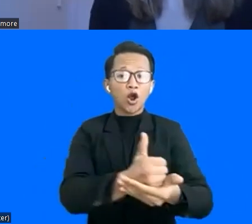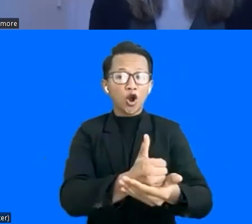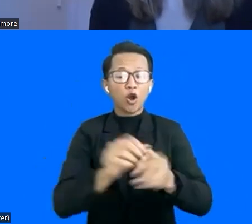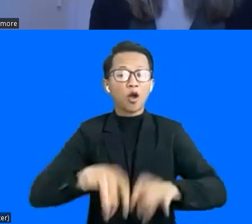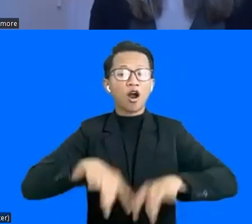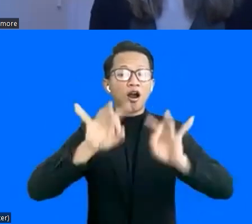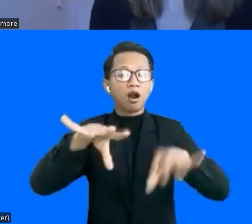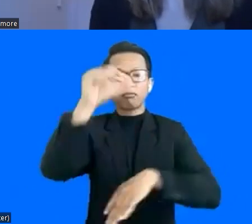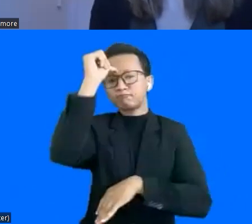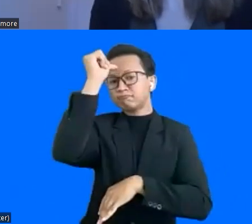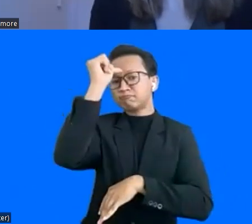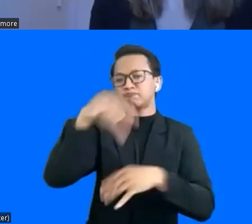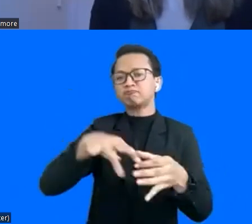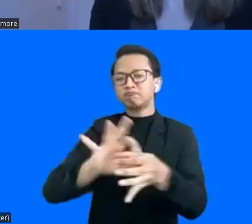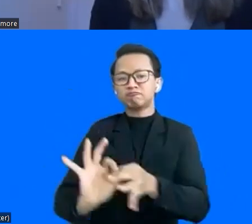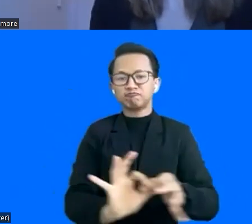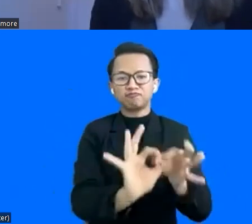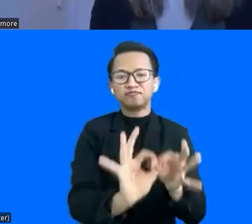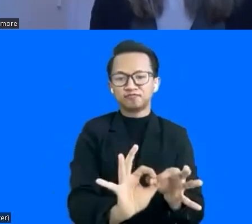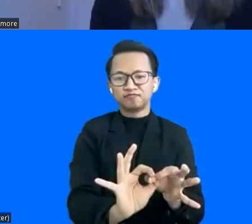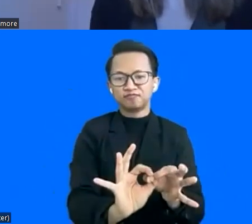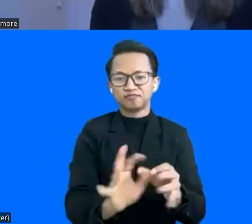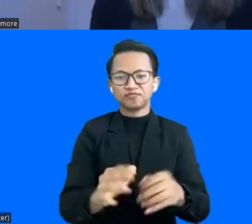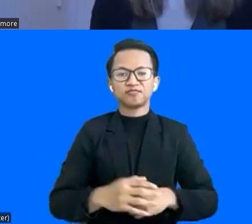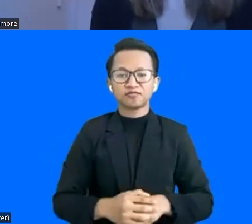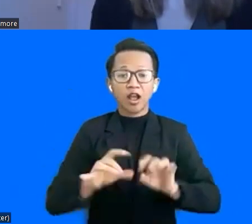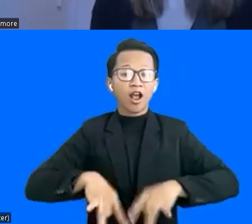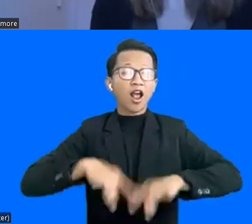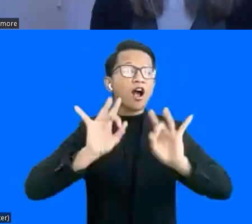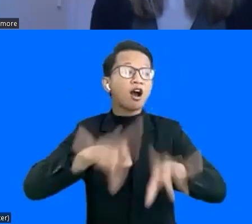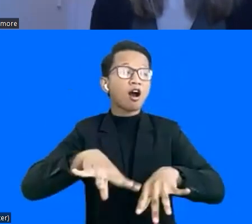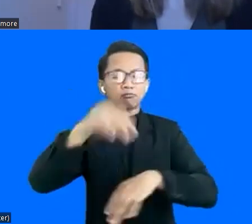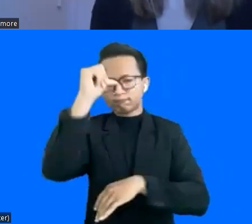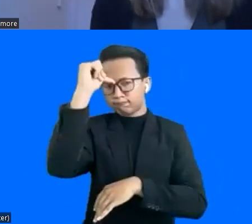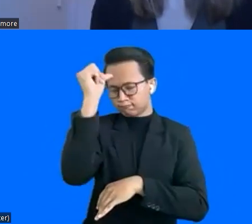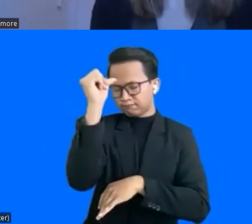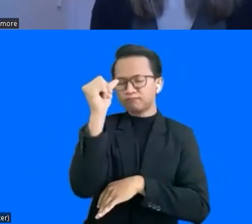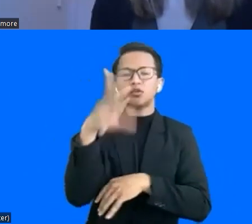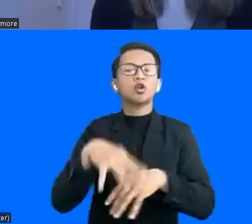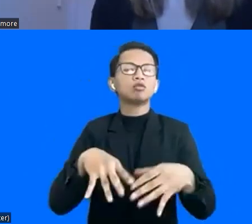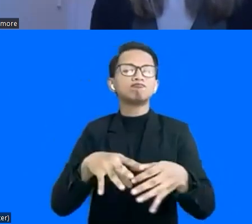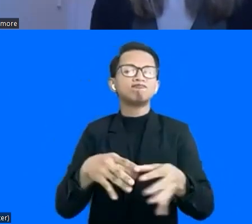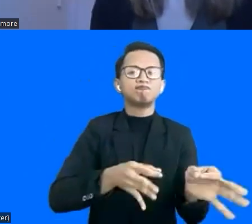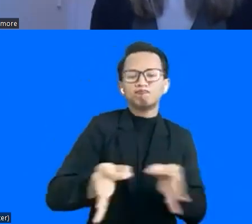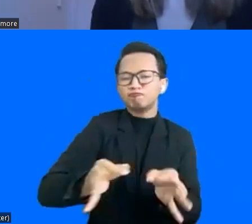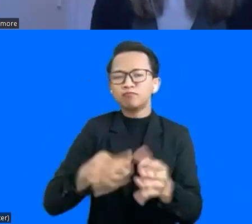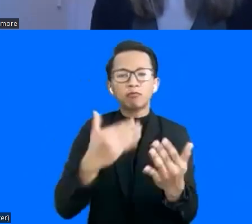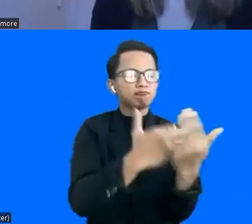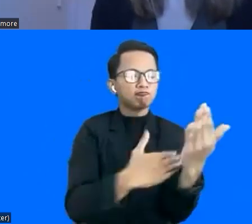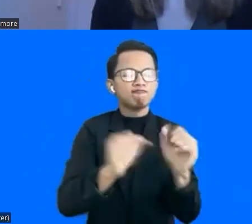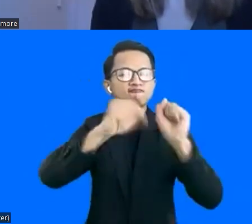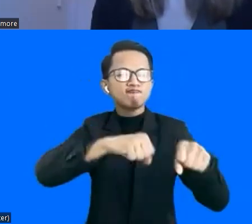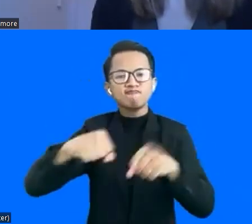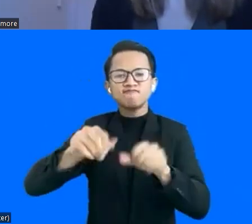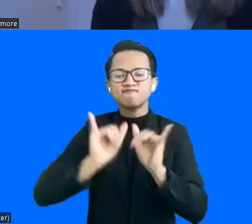Comprehensive Strategic Partnerships and the Australia-India Comprehensive Economic Cooperations Agreement. She holds a